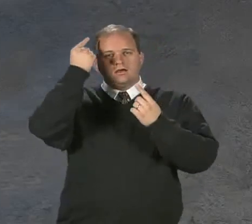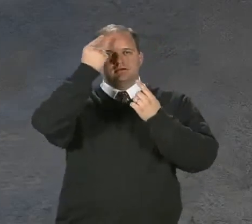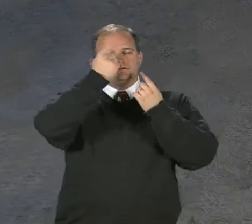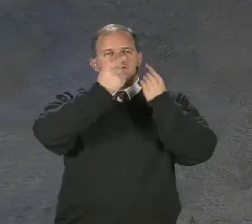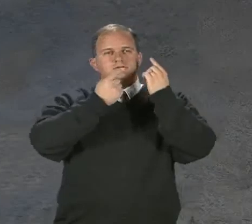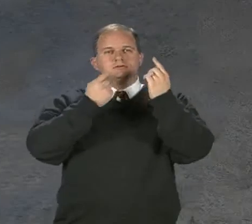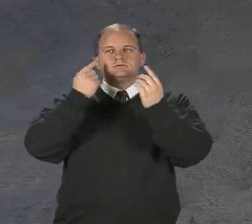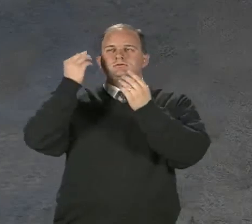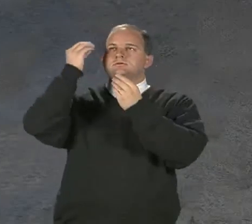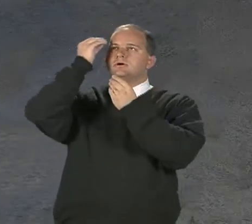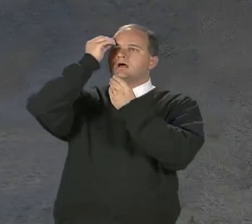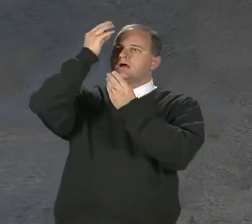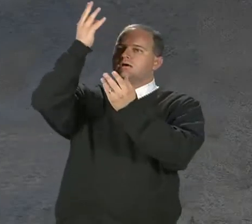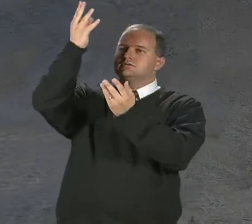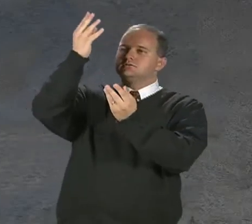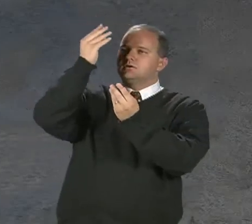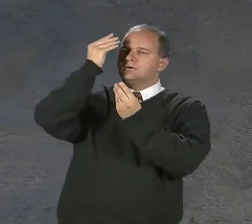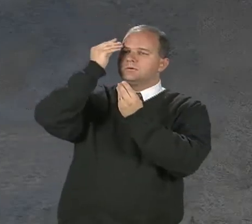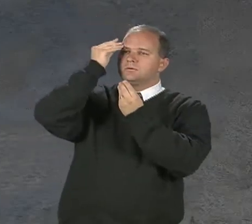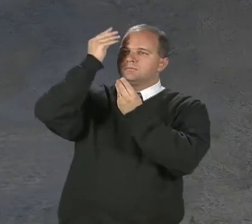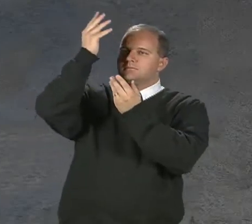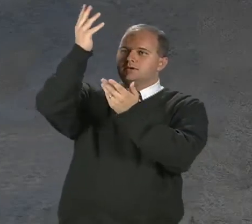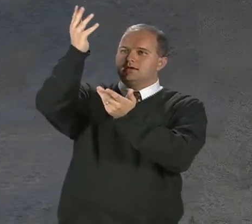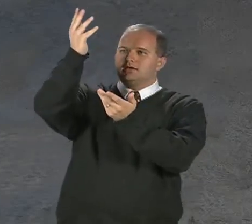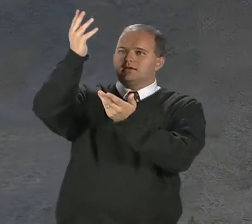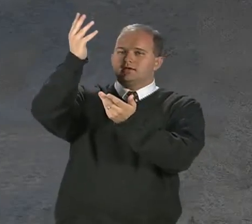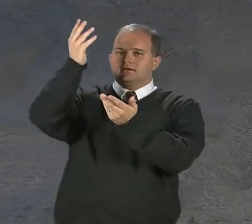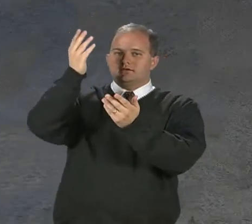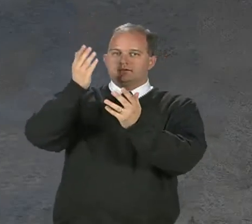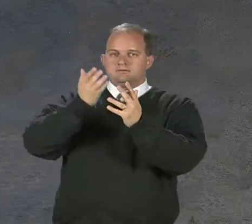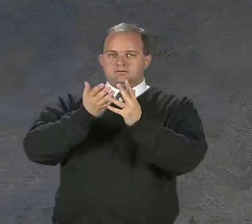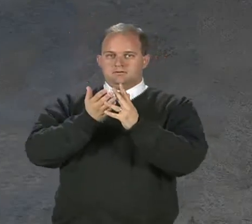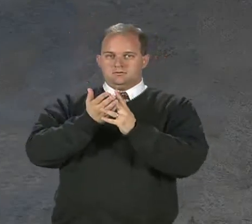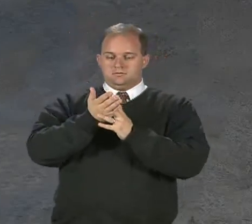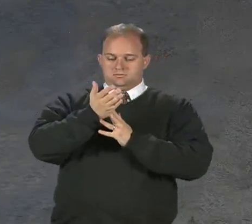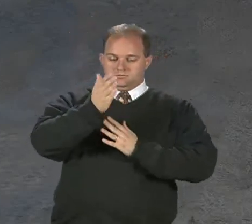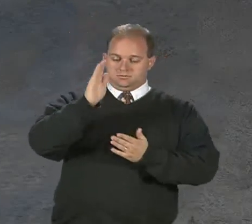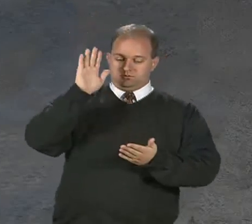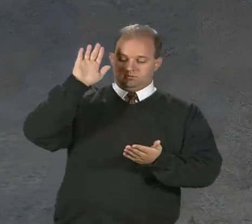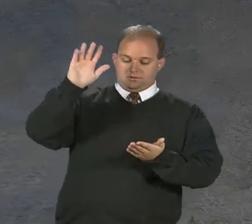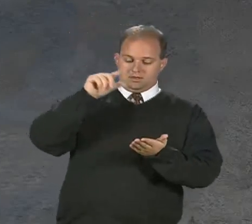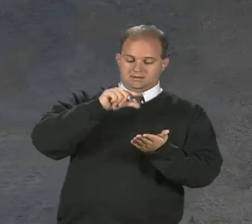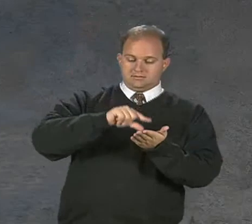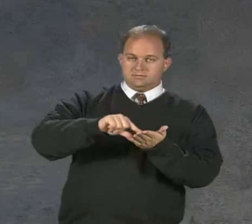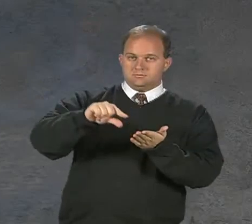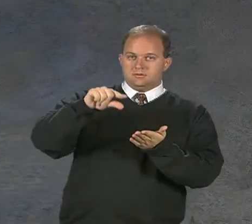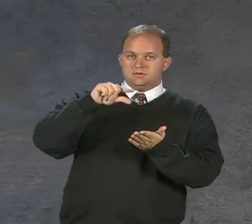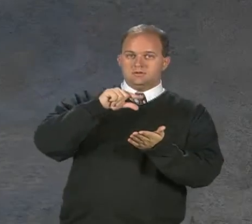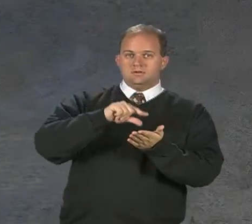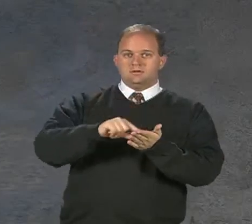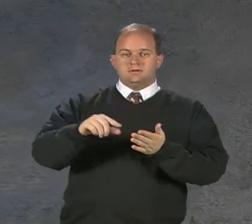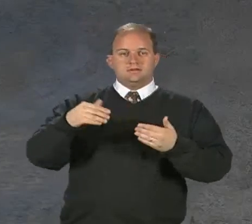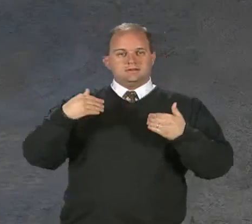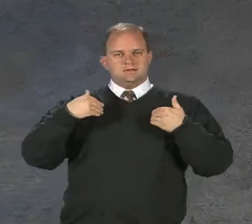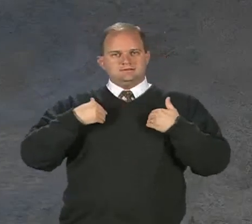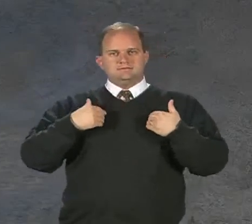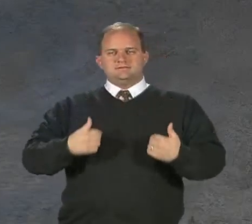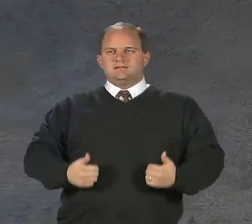ponder and obey, In thy word is